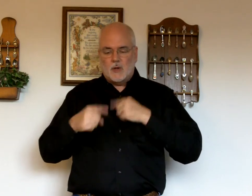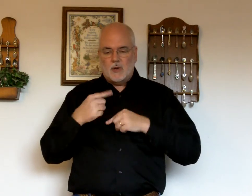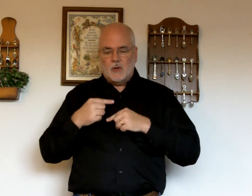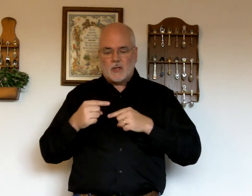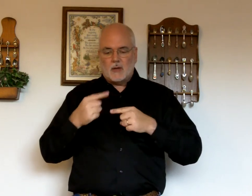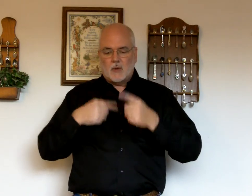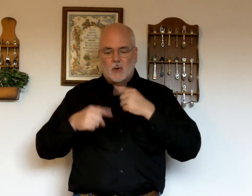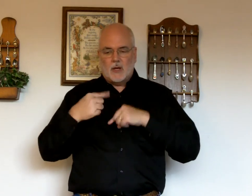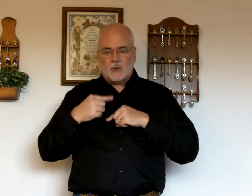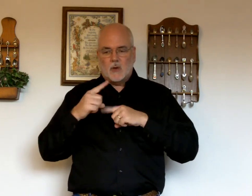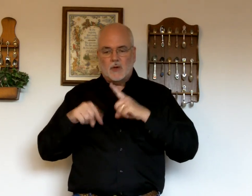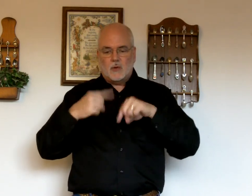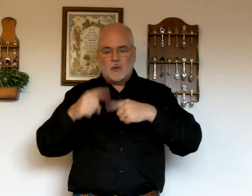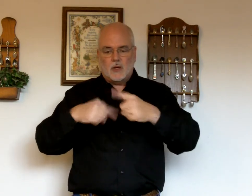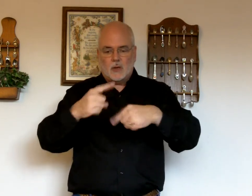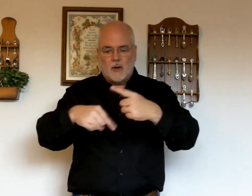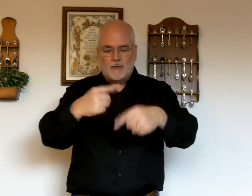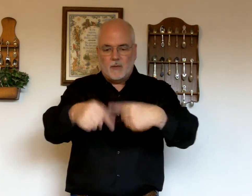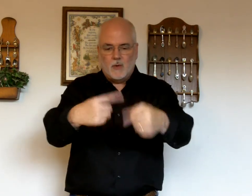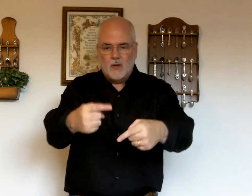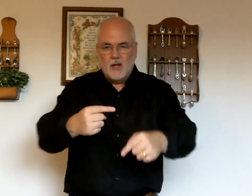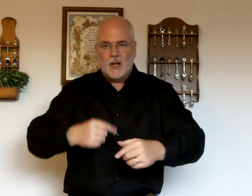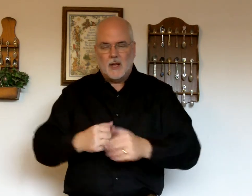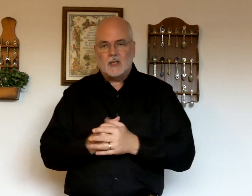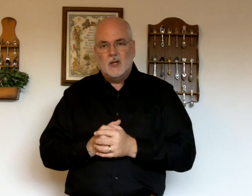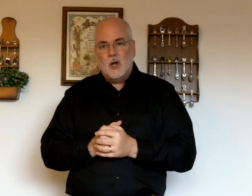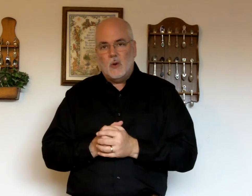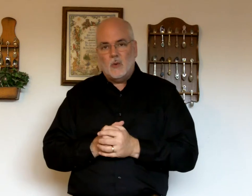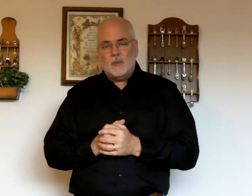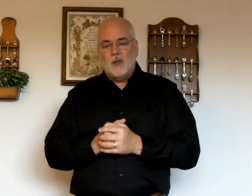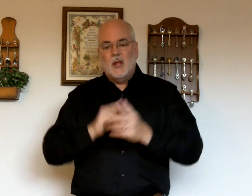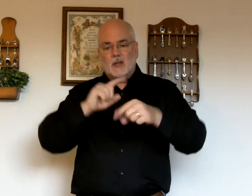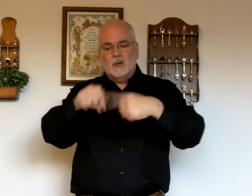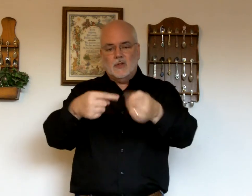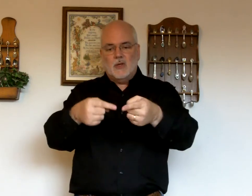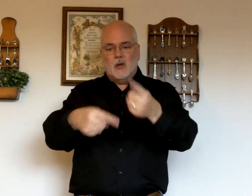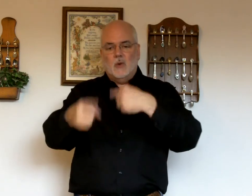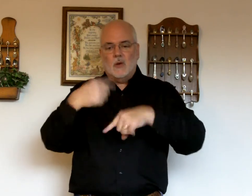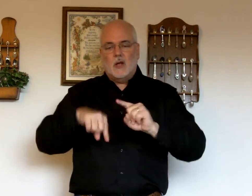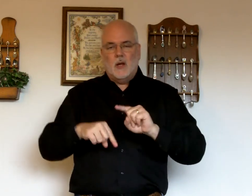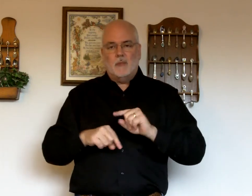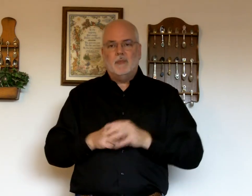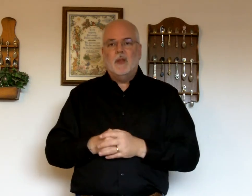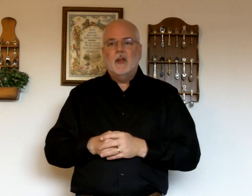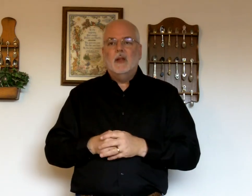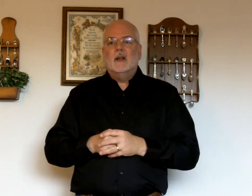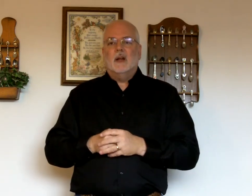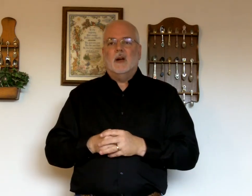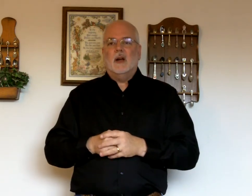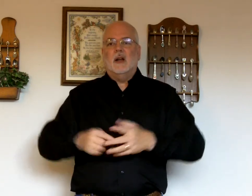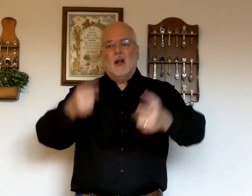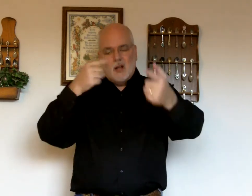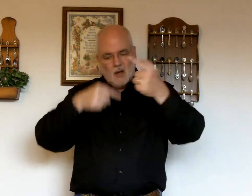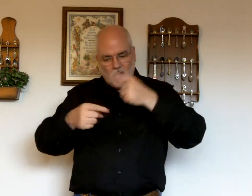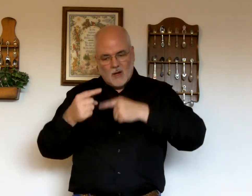you. It's like rolling it toward you. It's twiddling it away from you. And it's go. This is go. Come. Alright. Come.